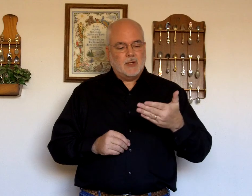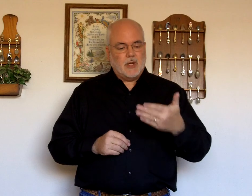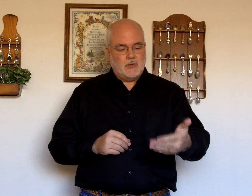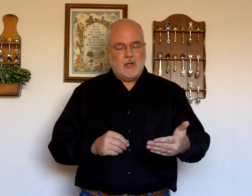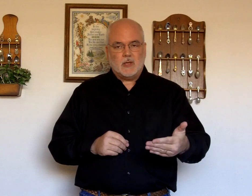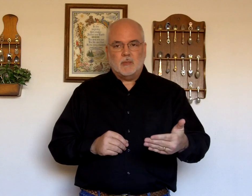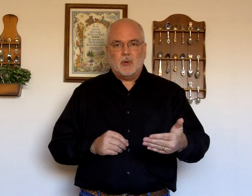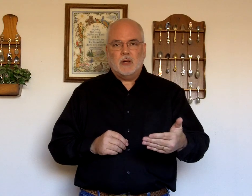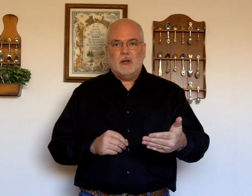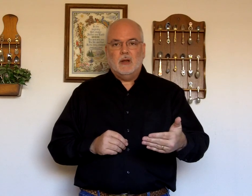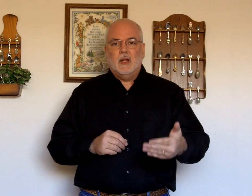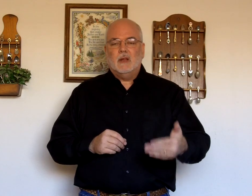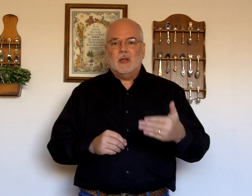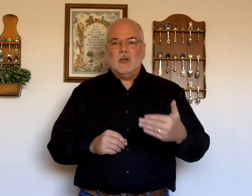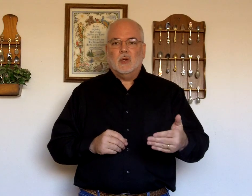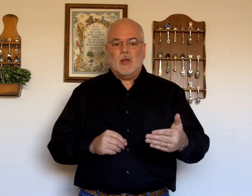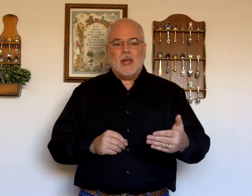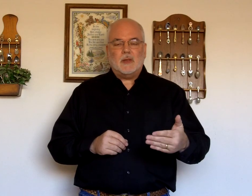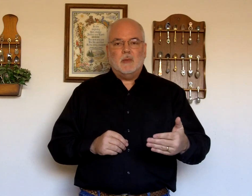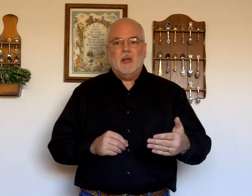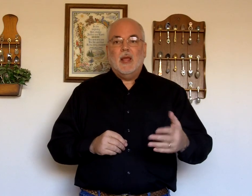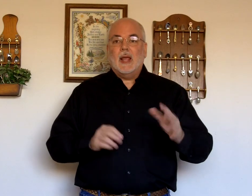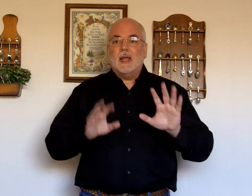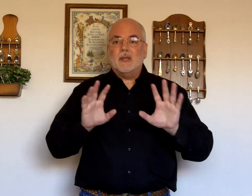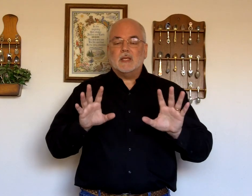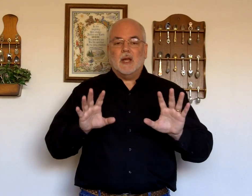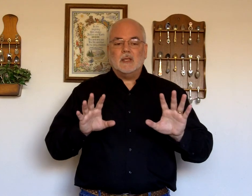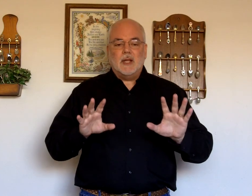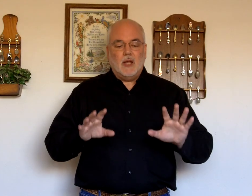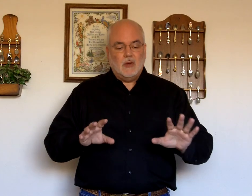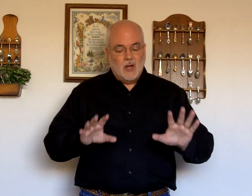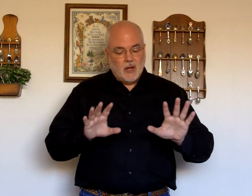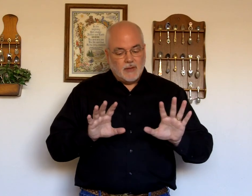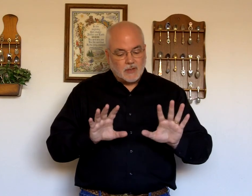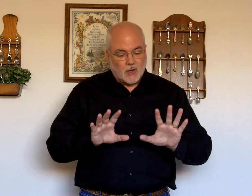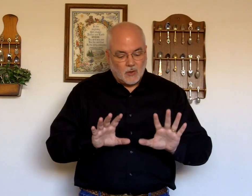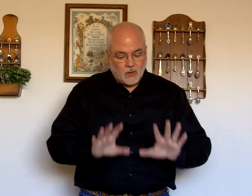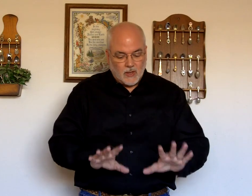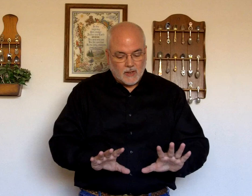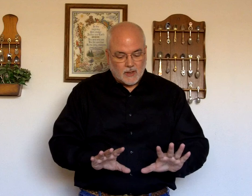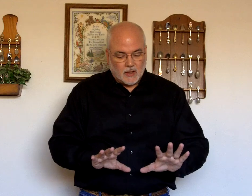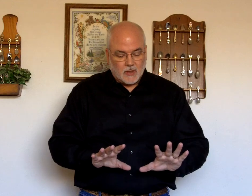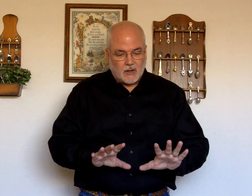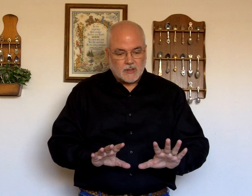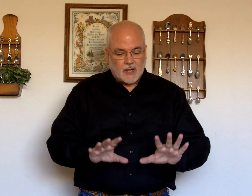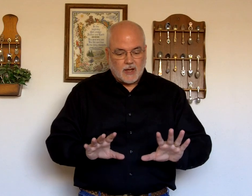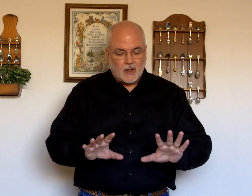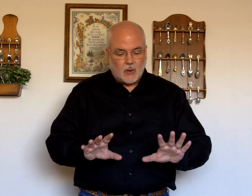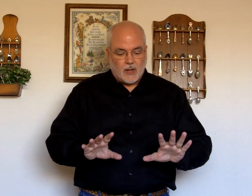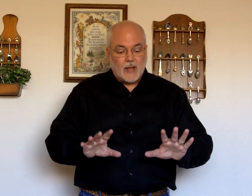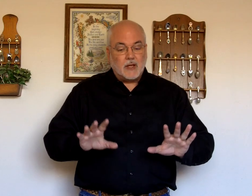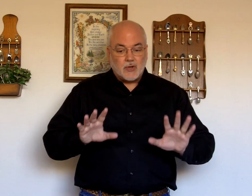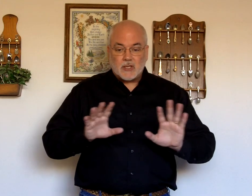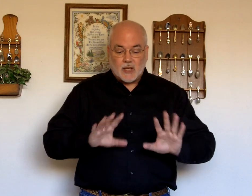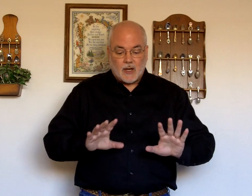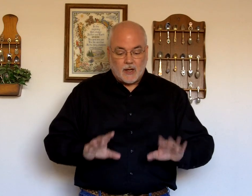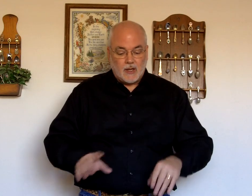suggest you get them printed. That you look at them. Get these signs down. And start looking at the lyrics. And going. And then just signing it.